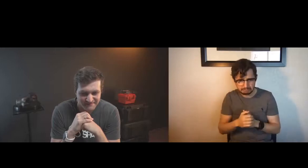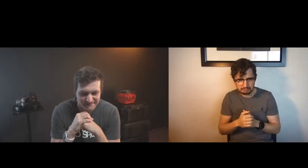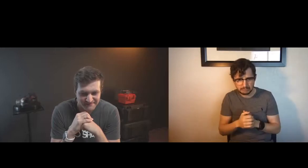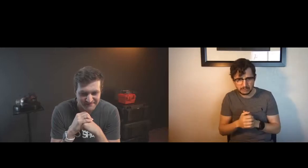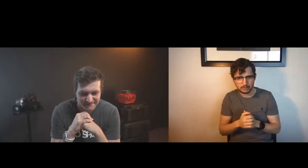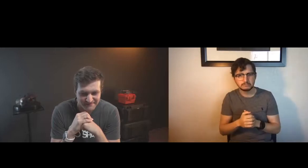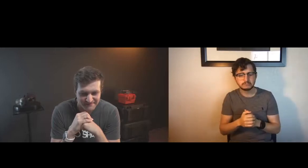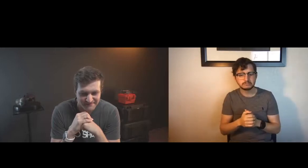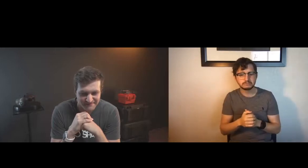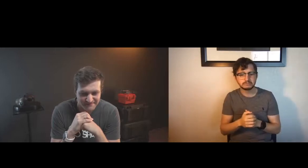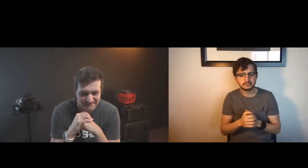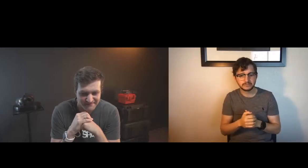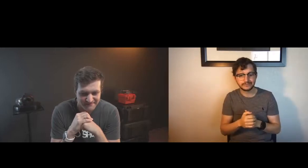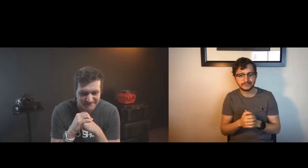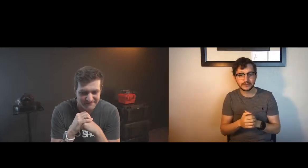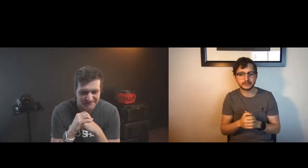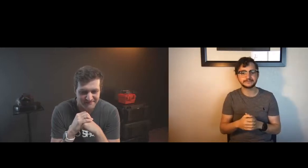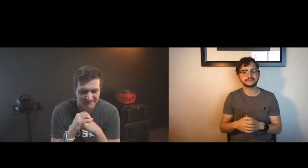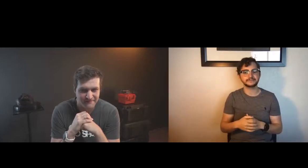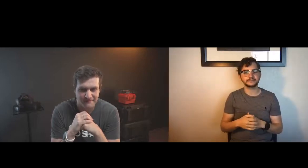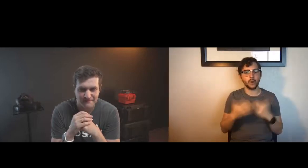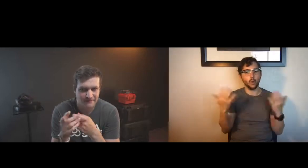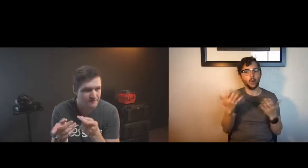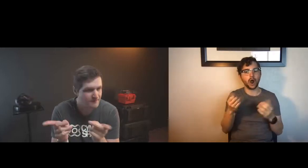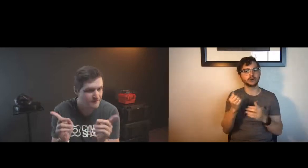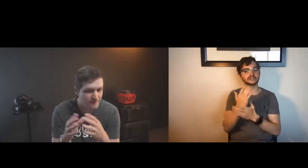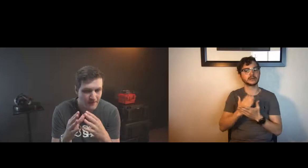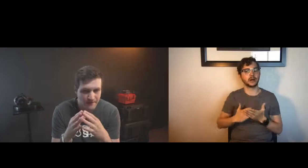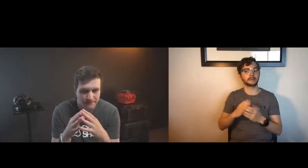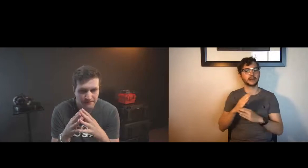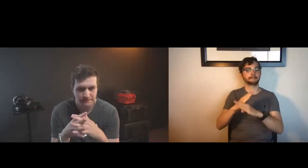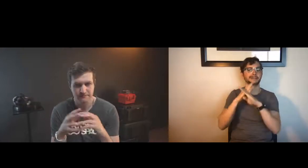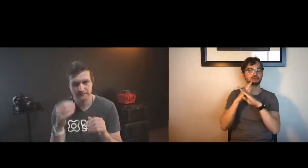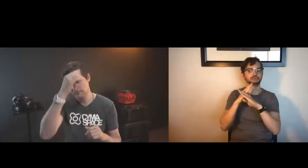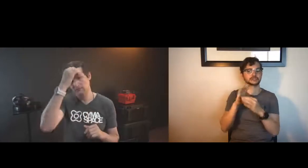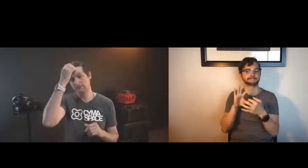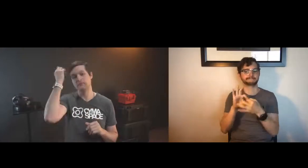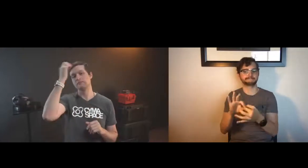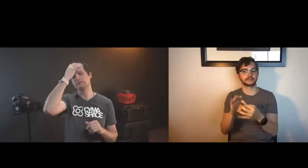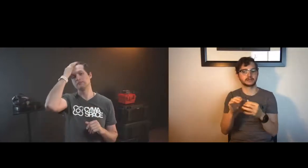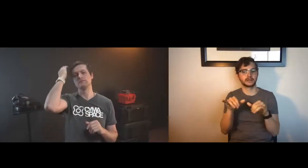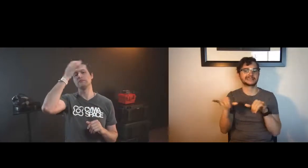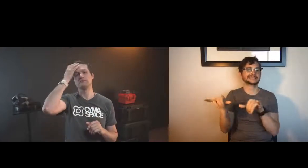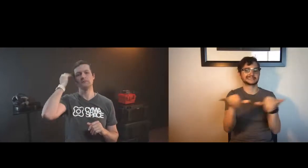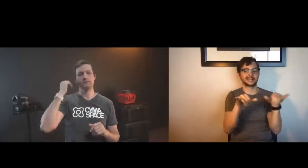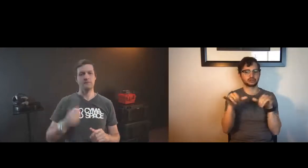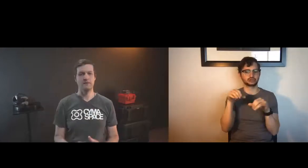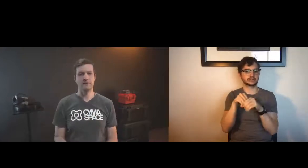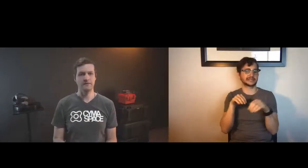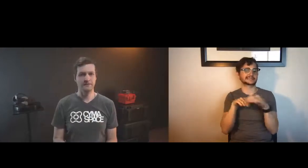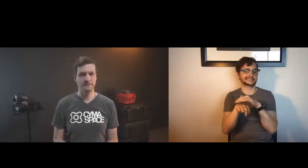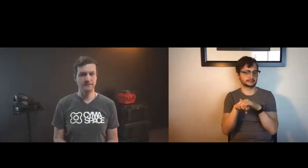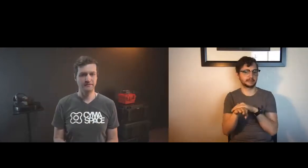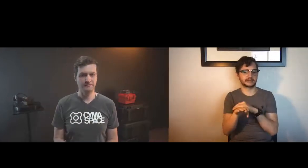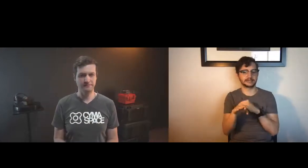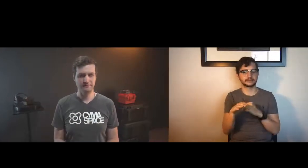want to look at the q a see if we have any other questions that we'd like to address okay what